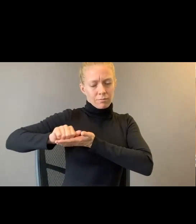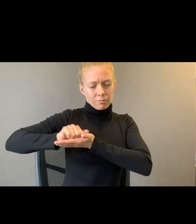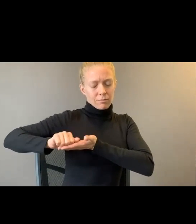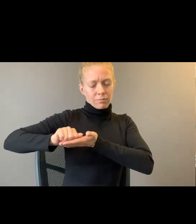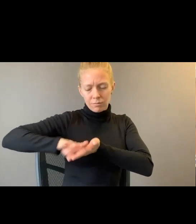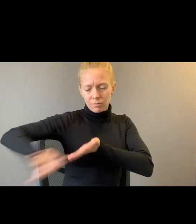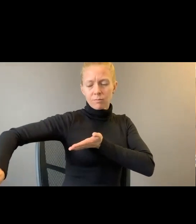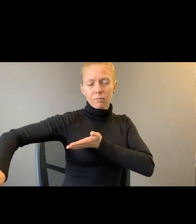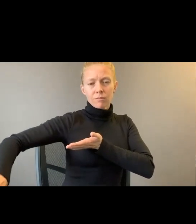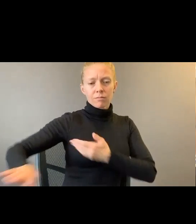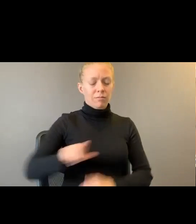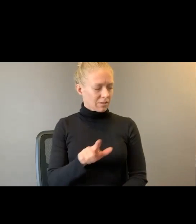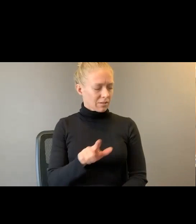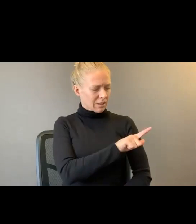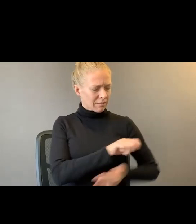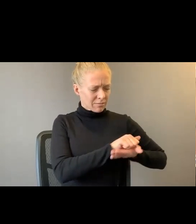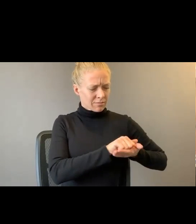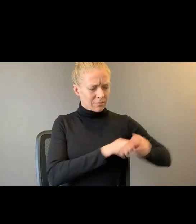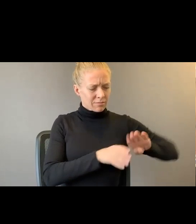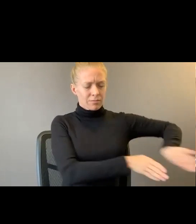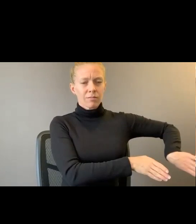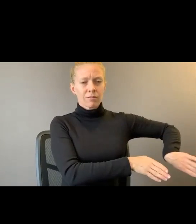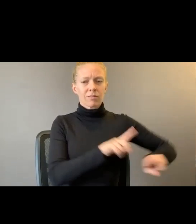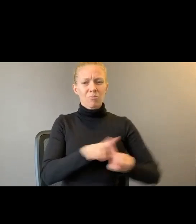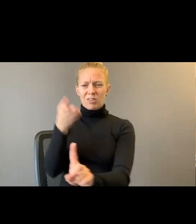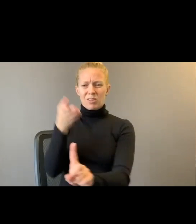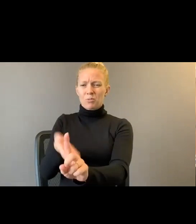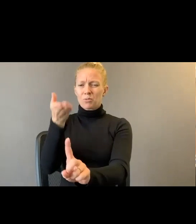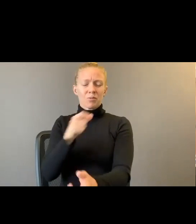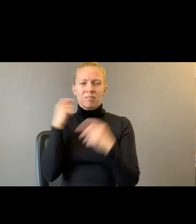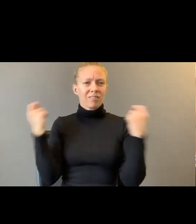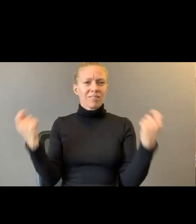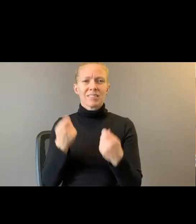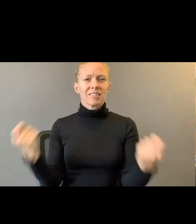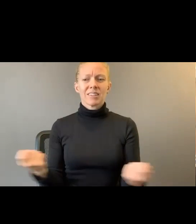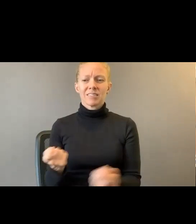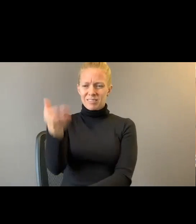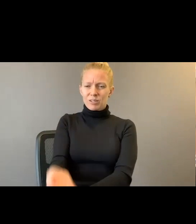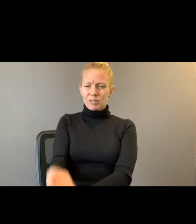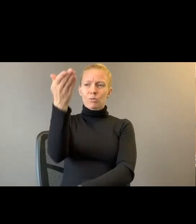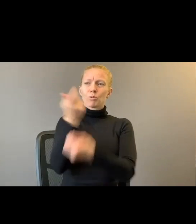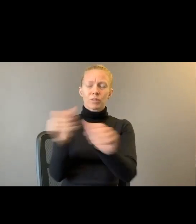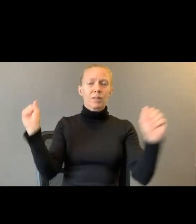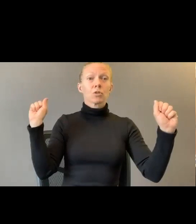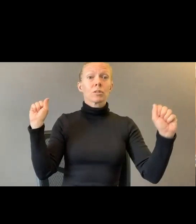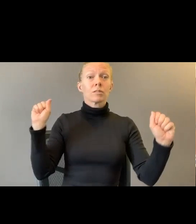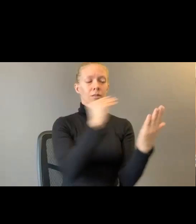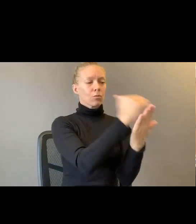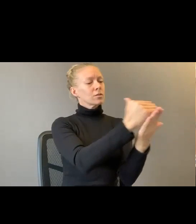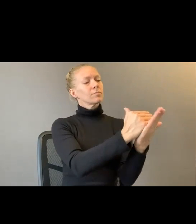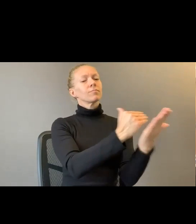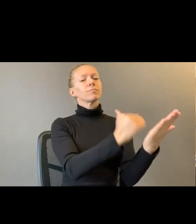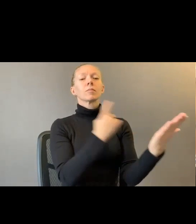But you are not a sin. Your redemption. The recipe goes burn sage twice a day.